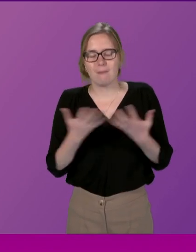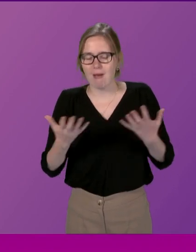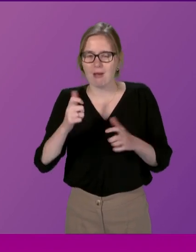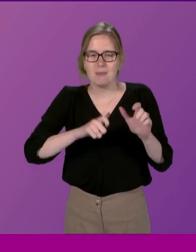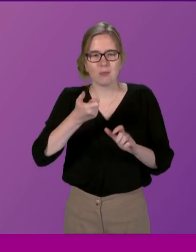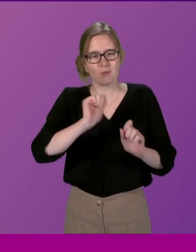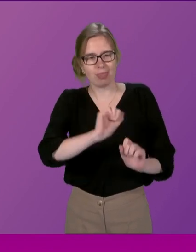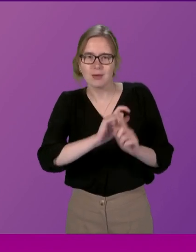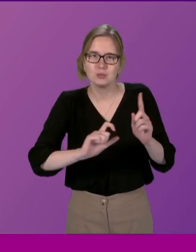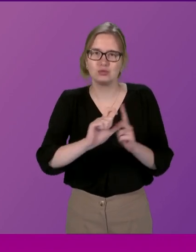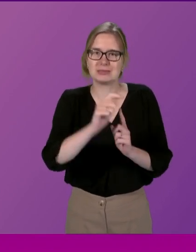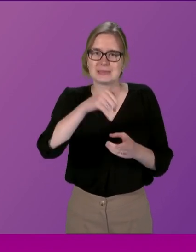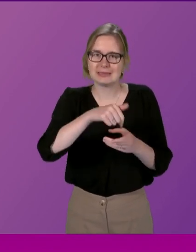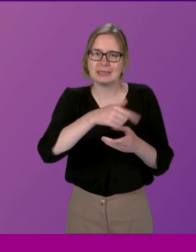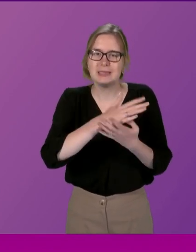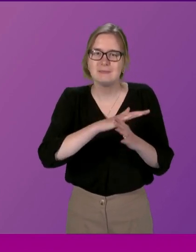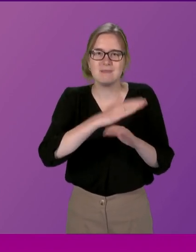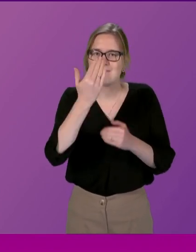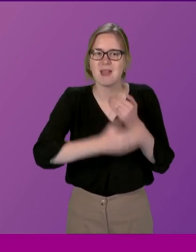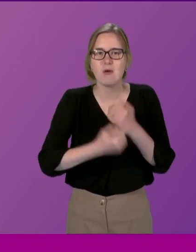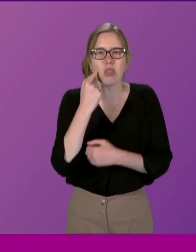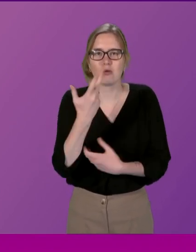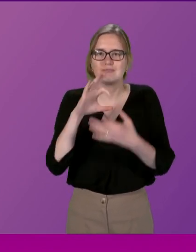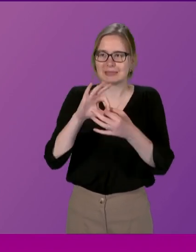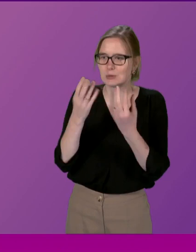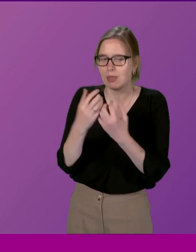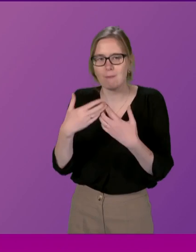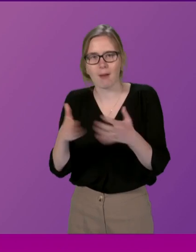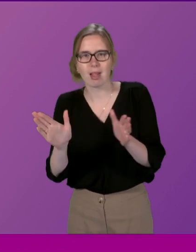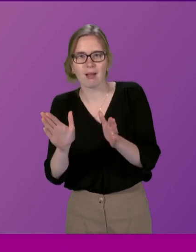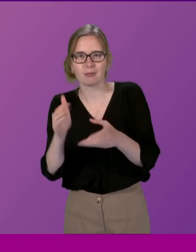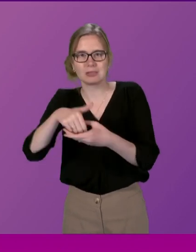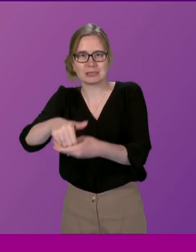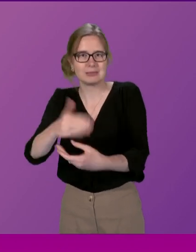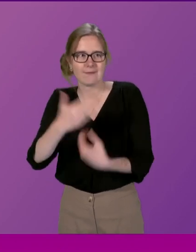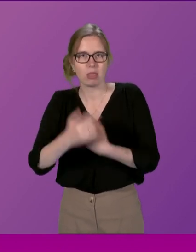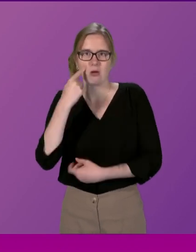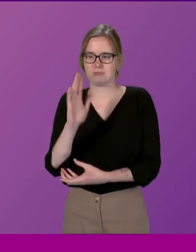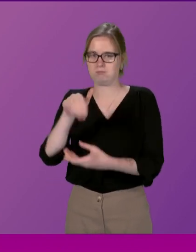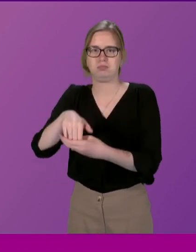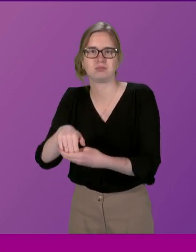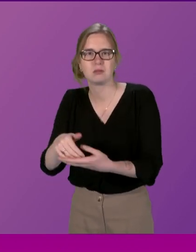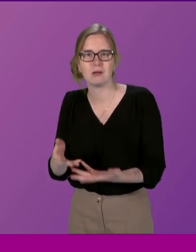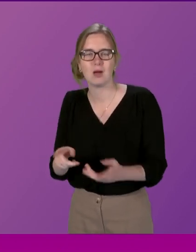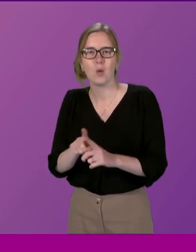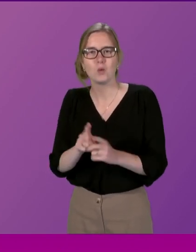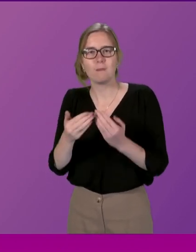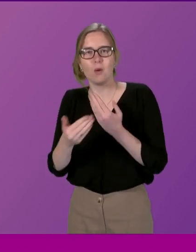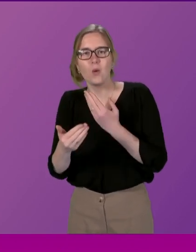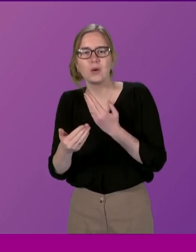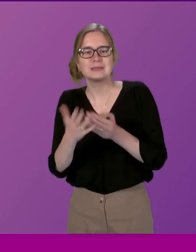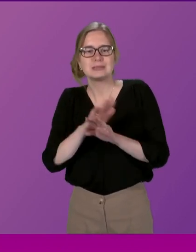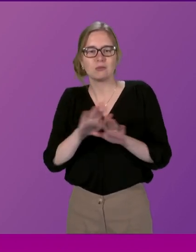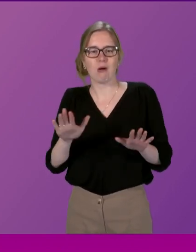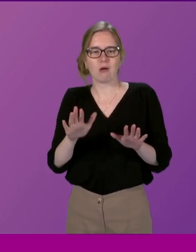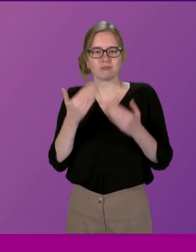these communities have never thought to engage with public participation within the parliament and even more did